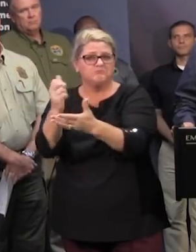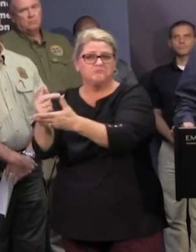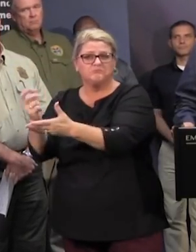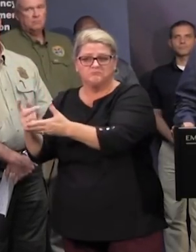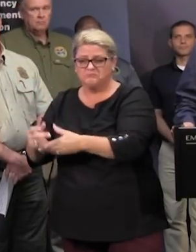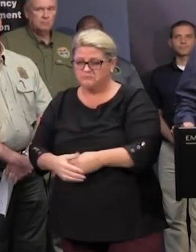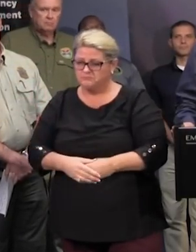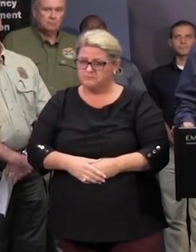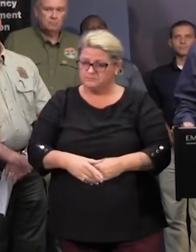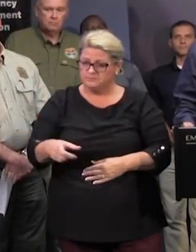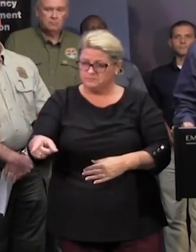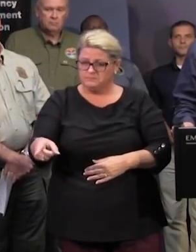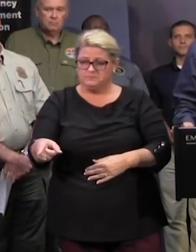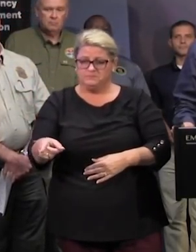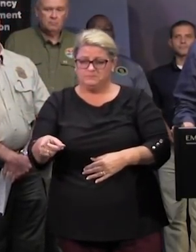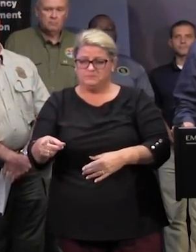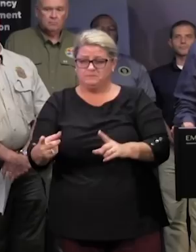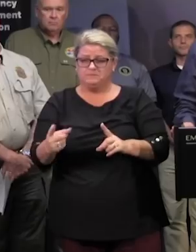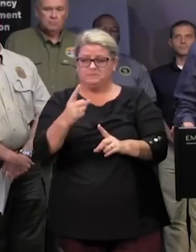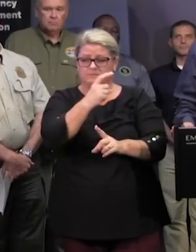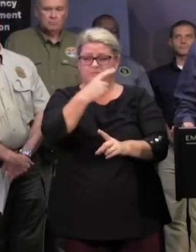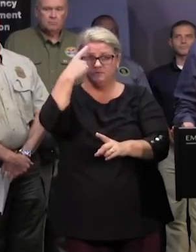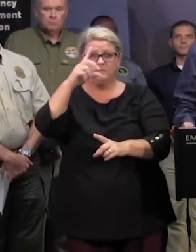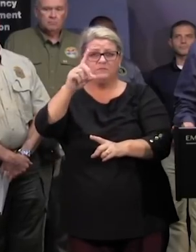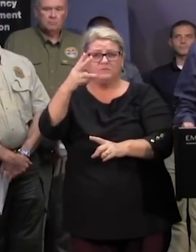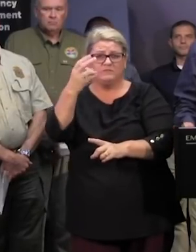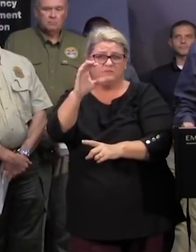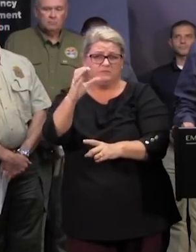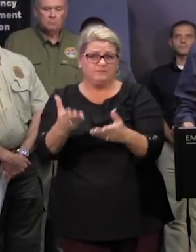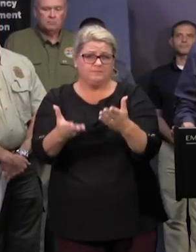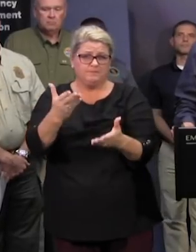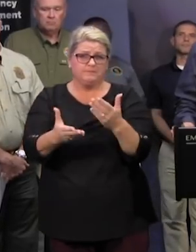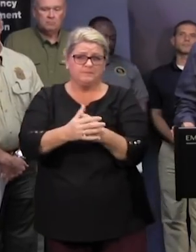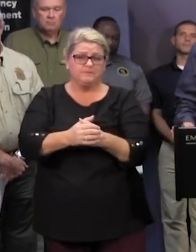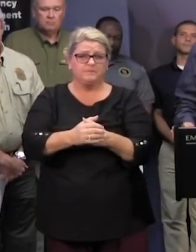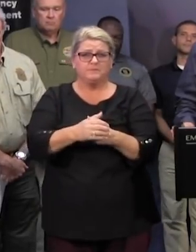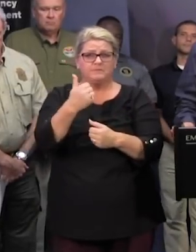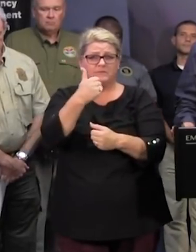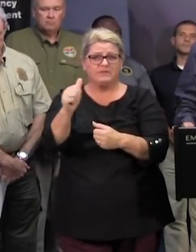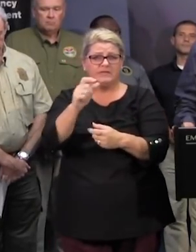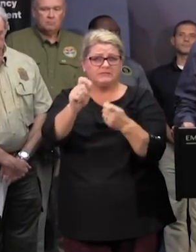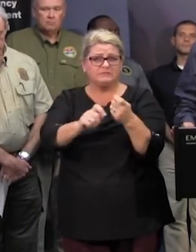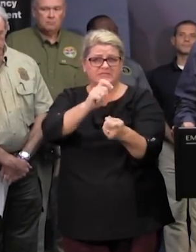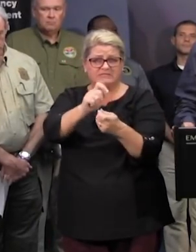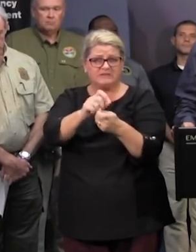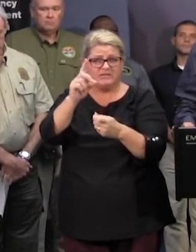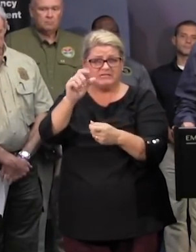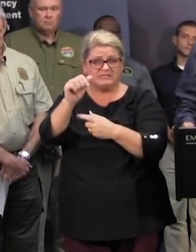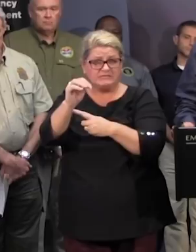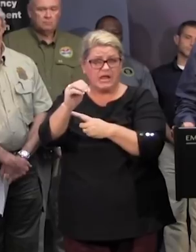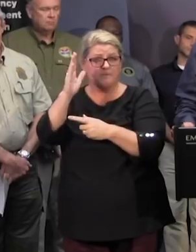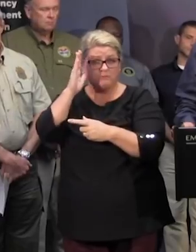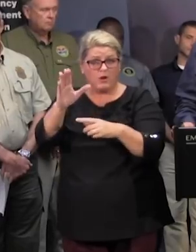this might be for this might be for dhek but are there any specific concerns that any dams